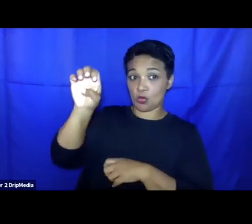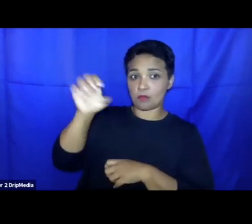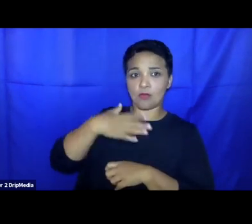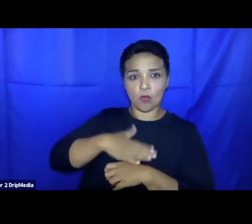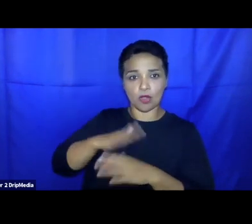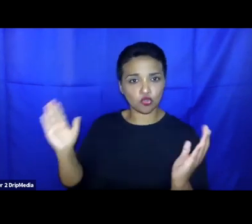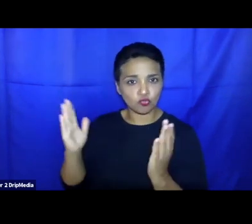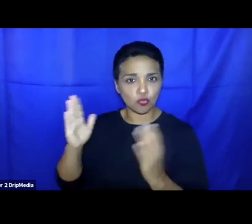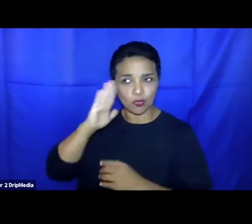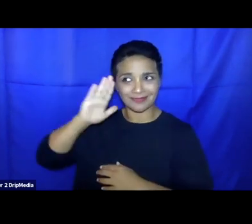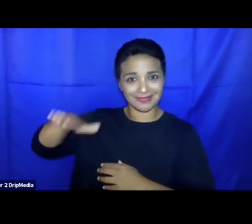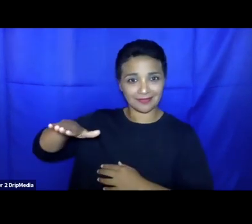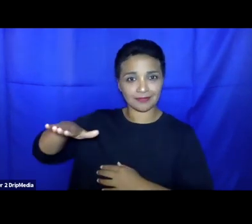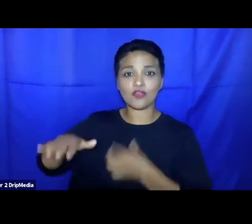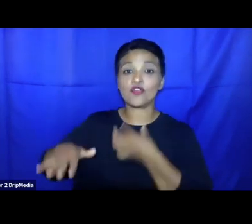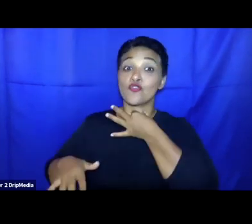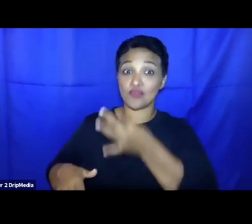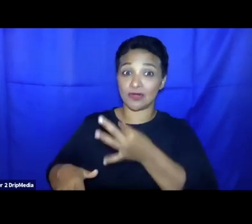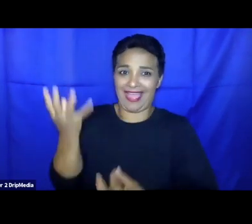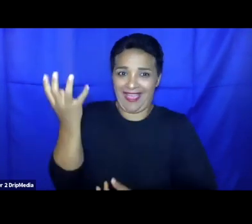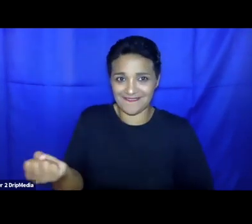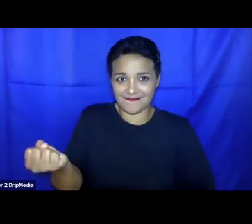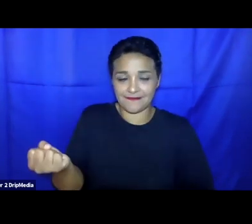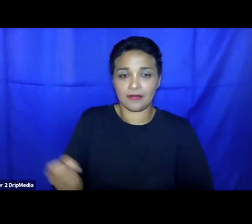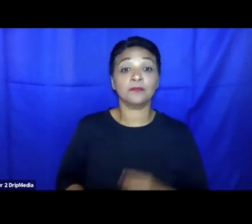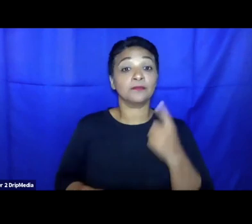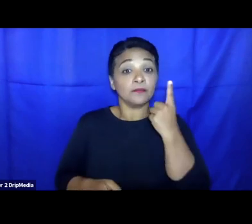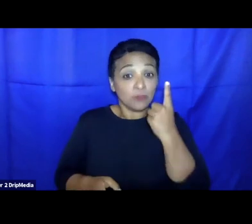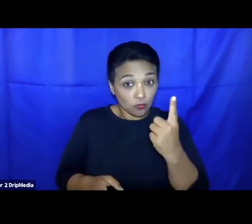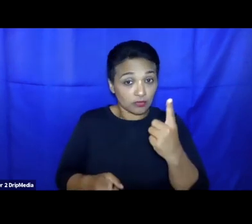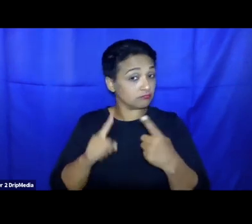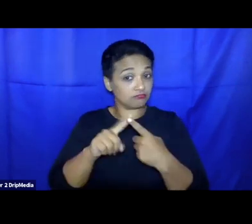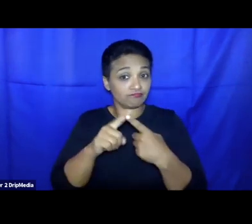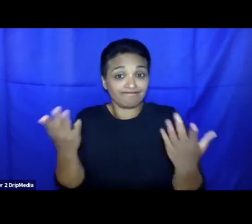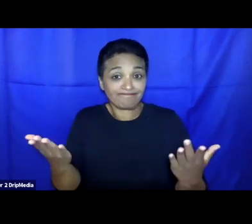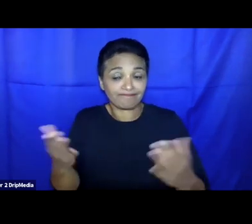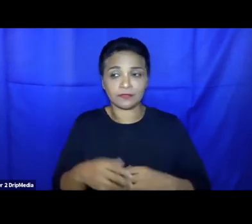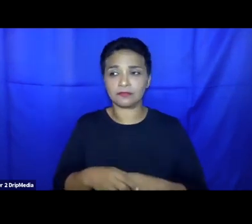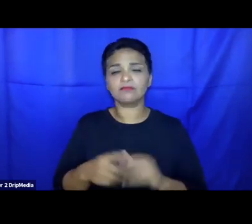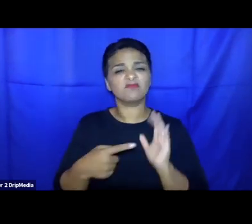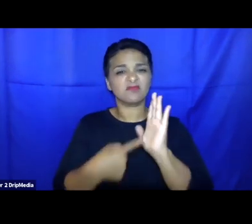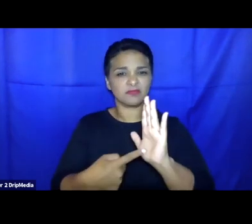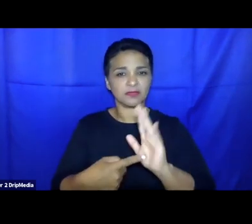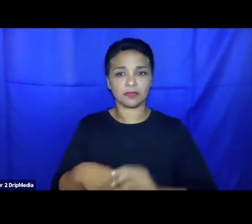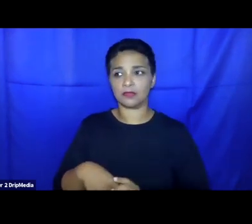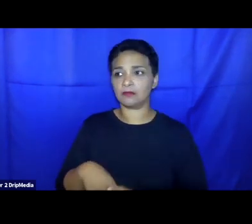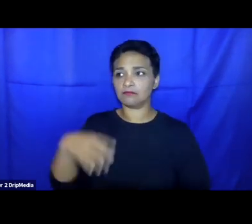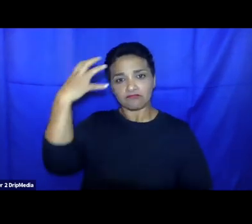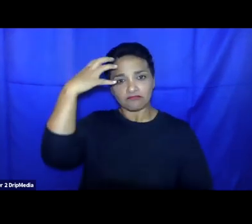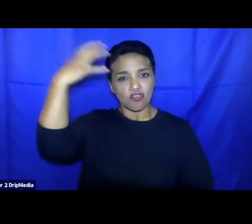some risks with it. One risk is this. If a country and a government and a population is adamant about